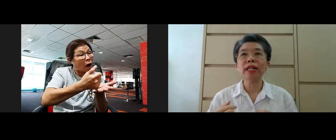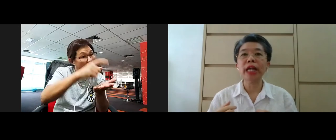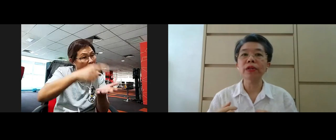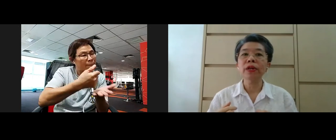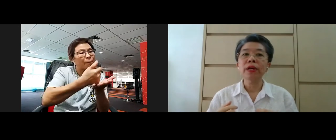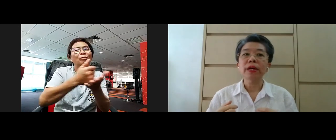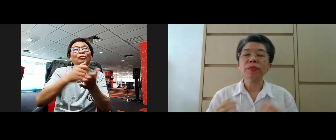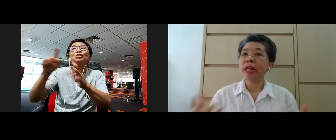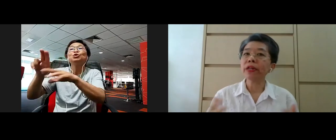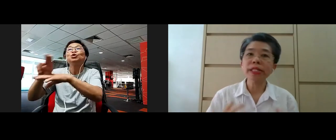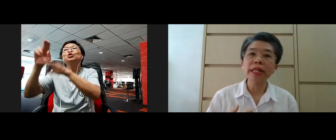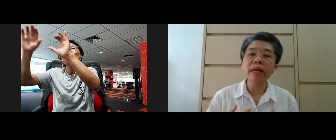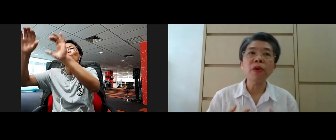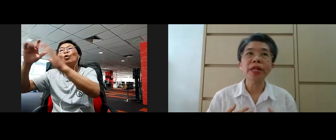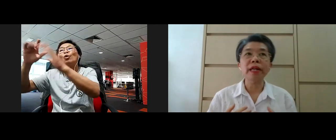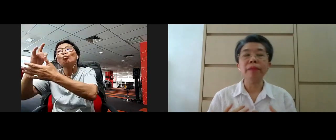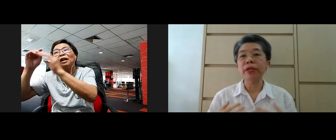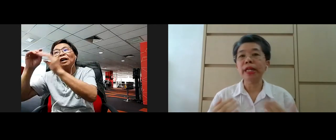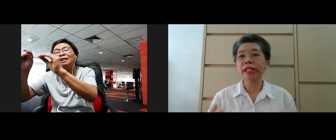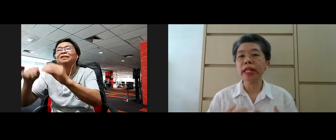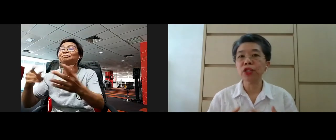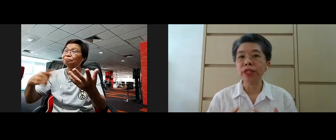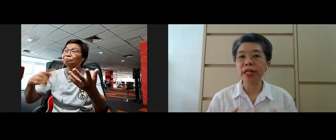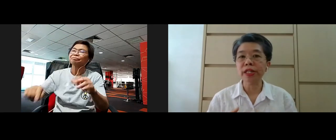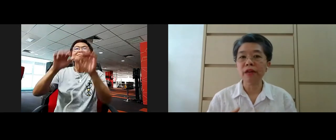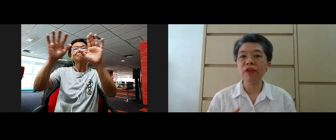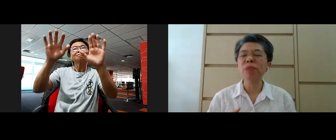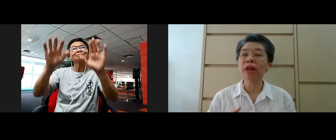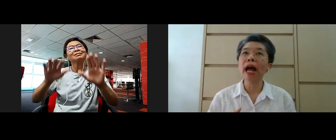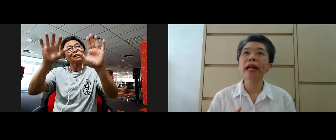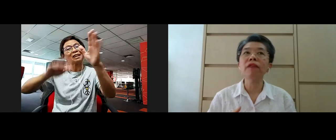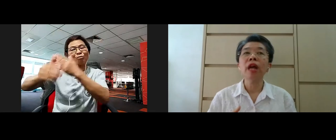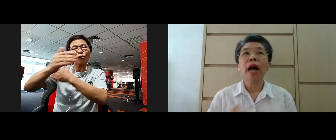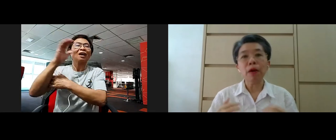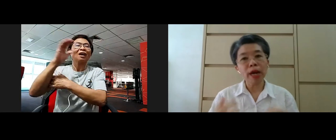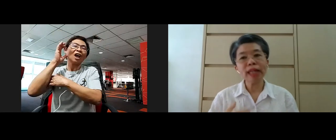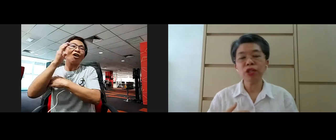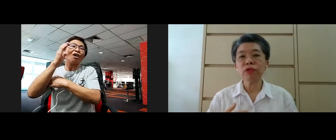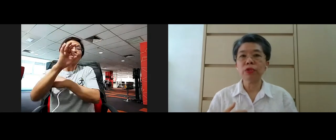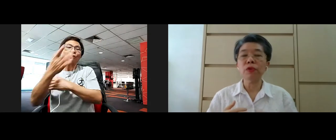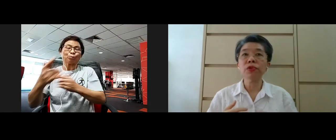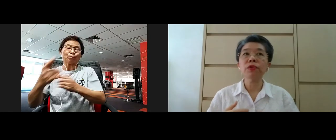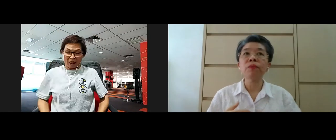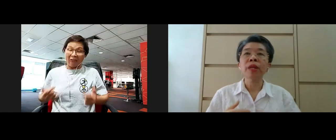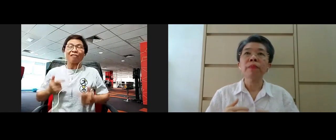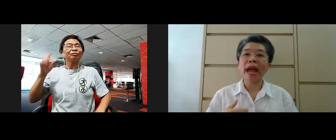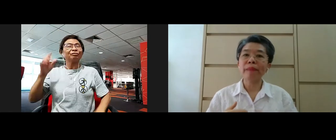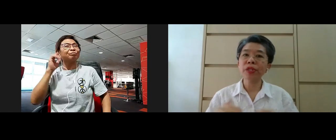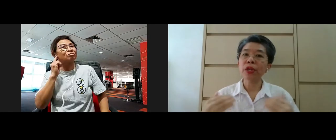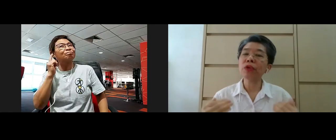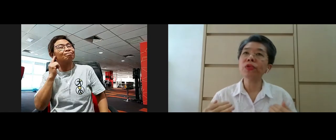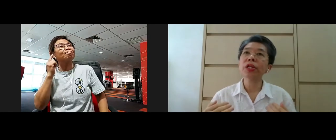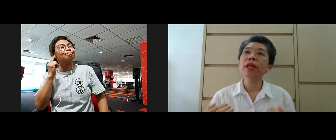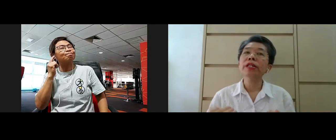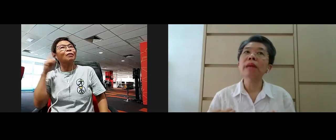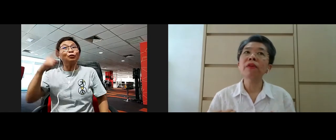actually, you know, spending your Sunday morning, you know, listening to this Facebook live, I would like you to also perhaps